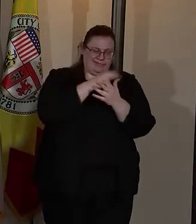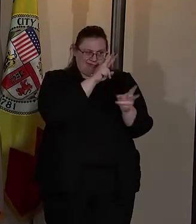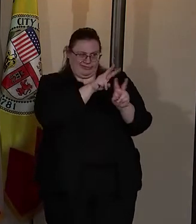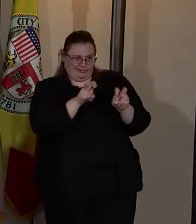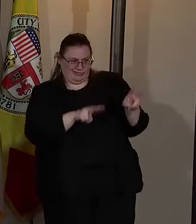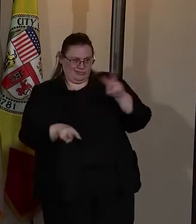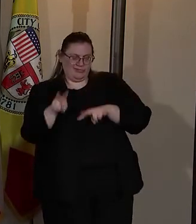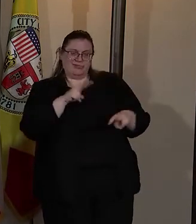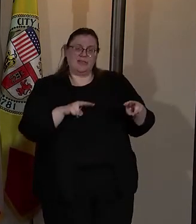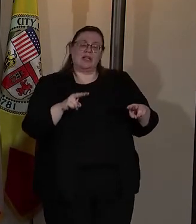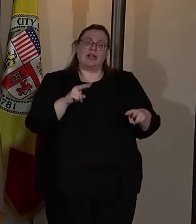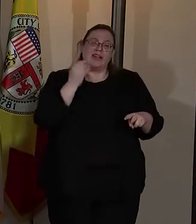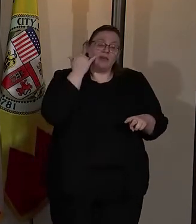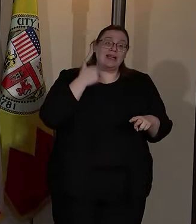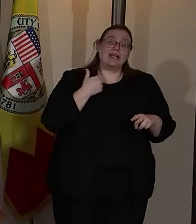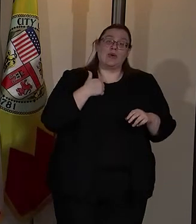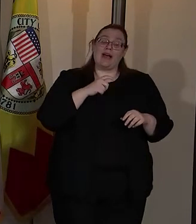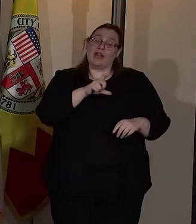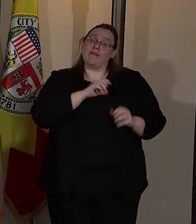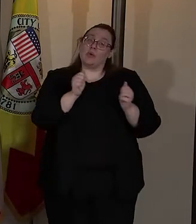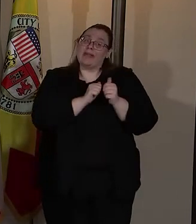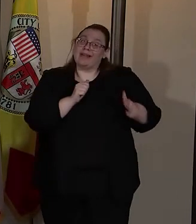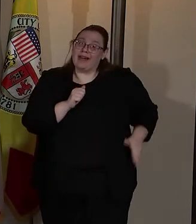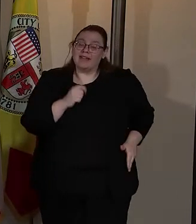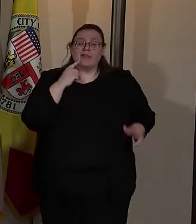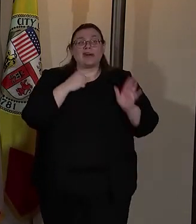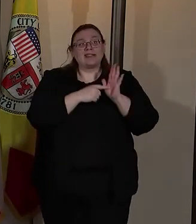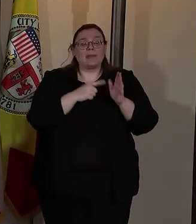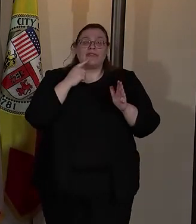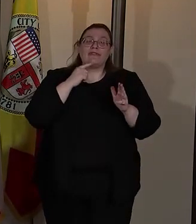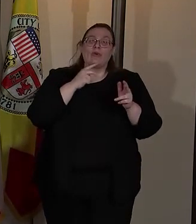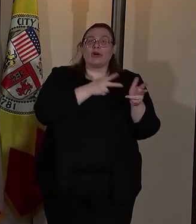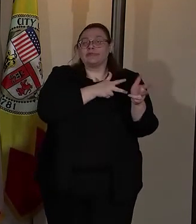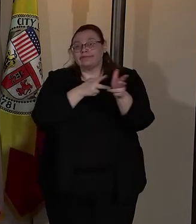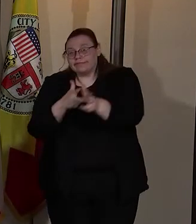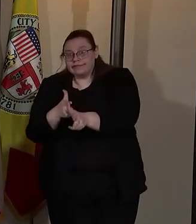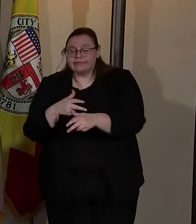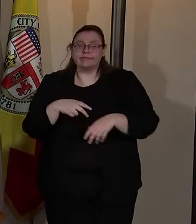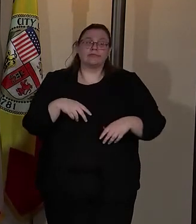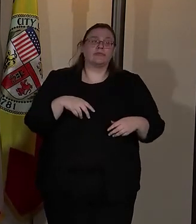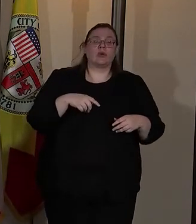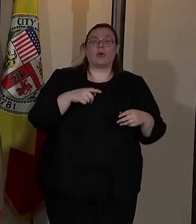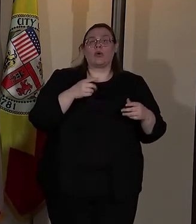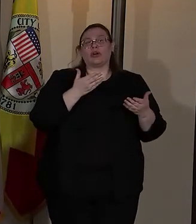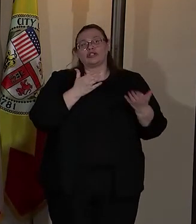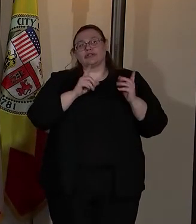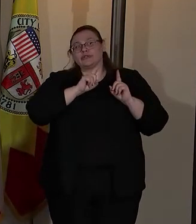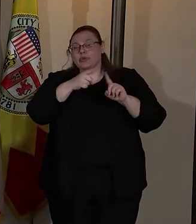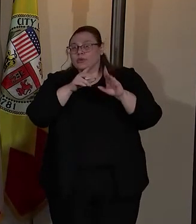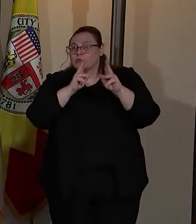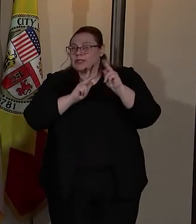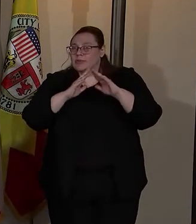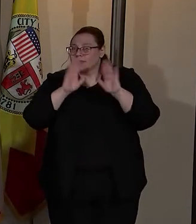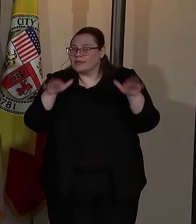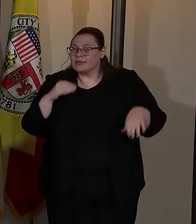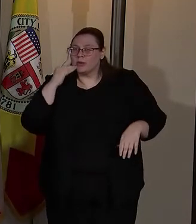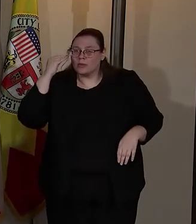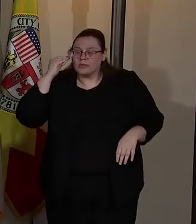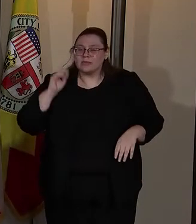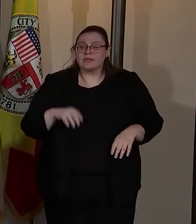armed law enforcement in such instances as traffic stops or service calls surrounding homelessness or people